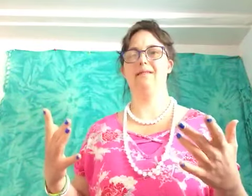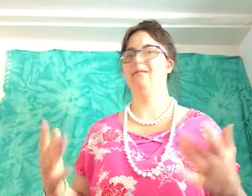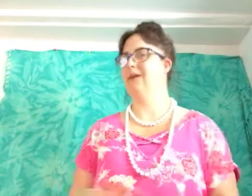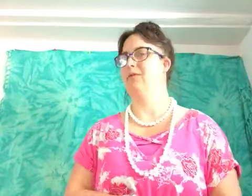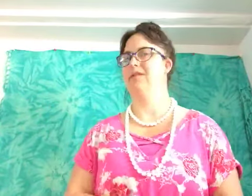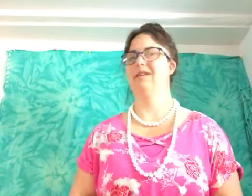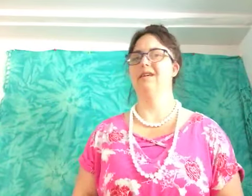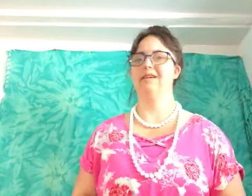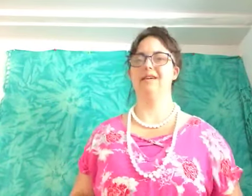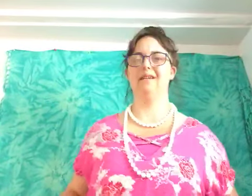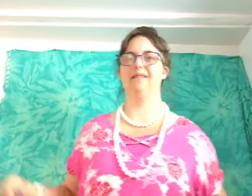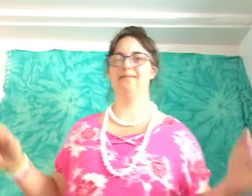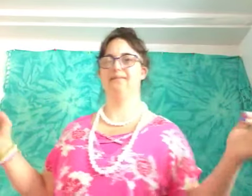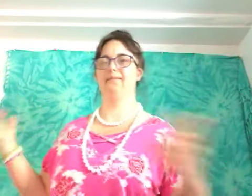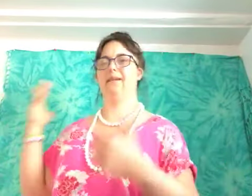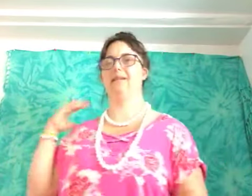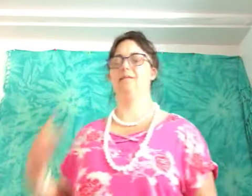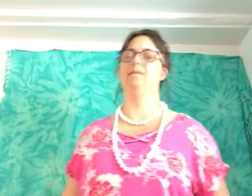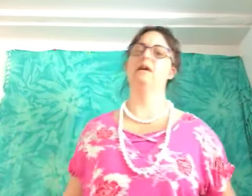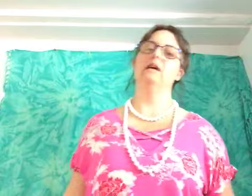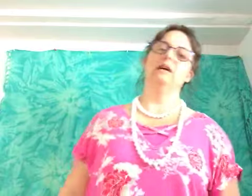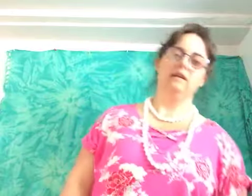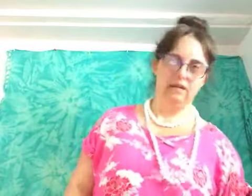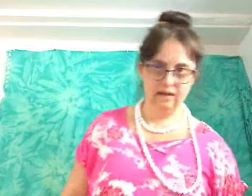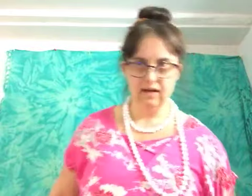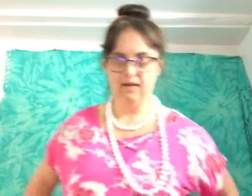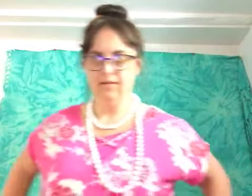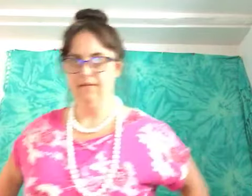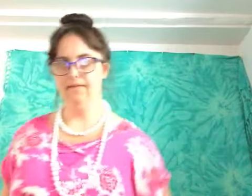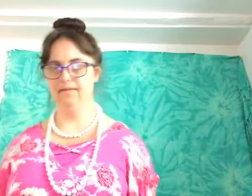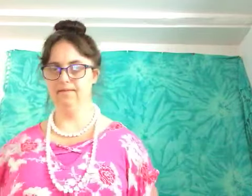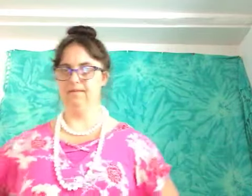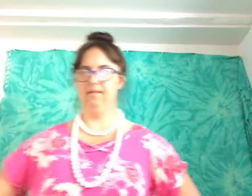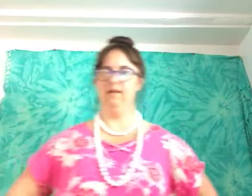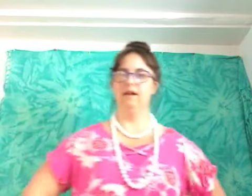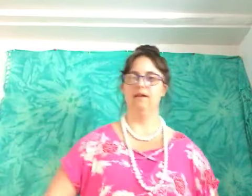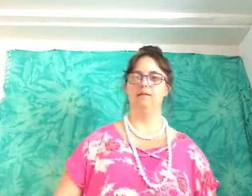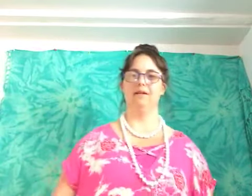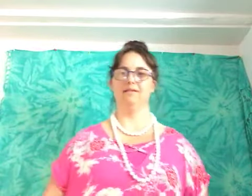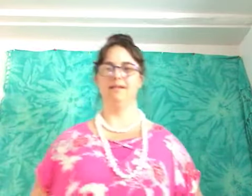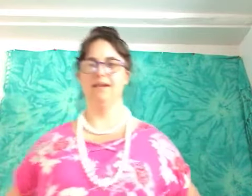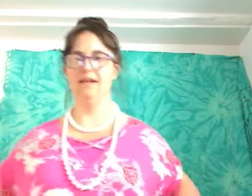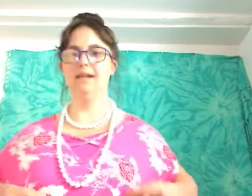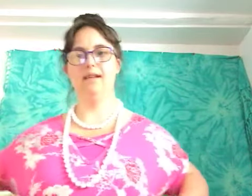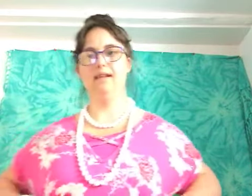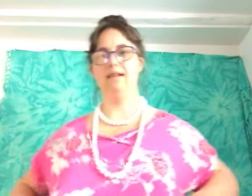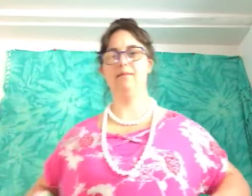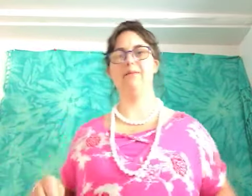people um and uh because they might